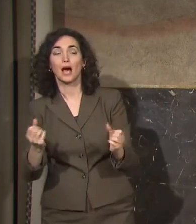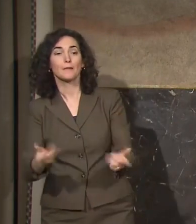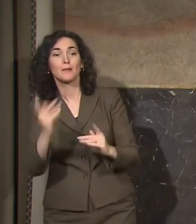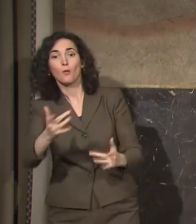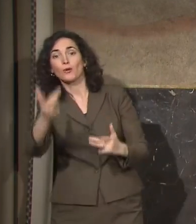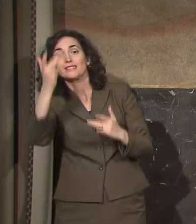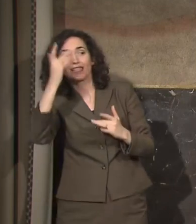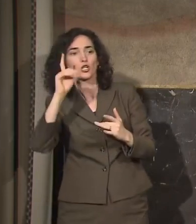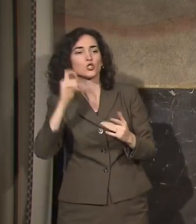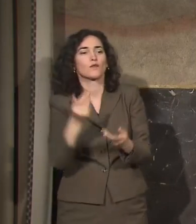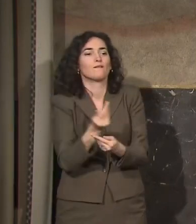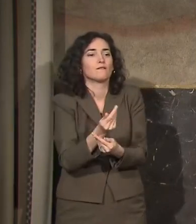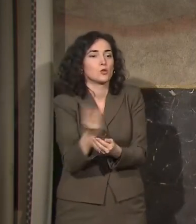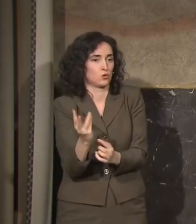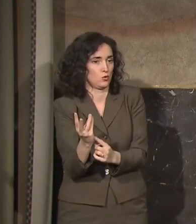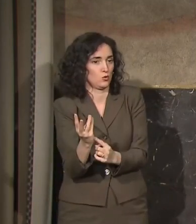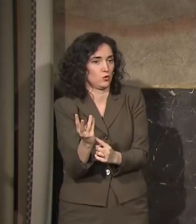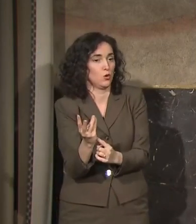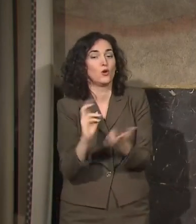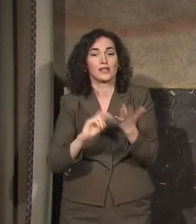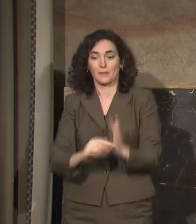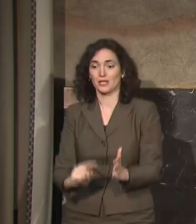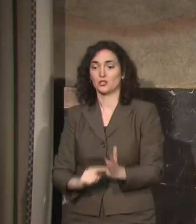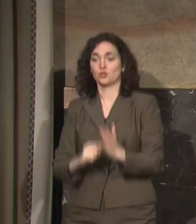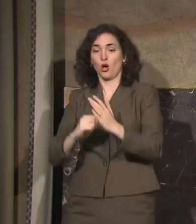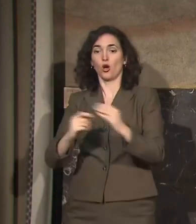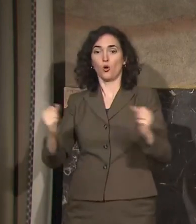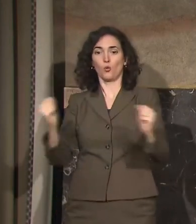not already fighting fires before we're going into the winter.